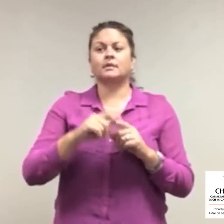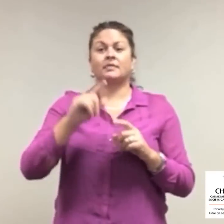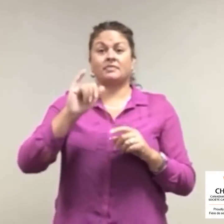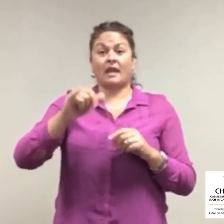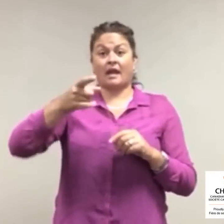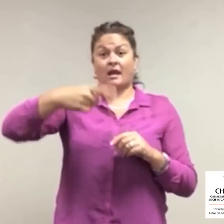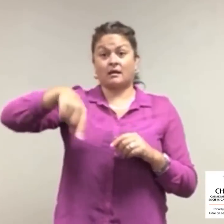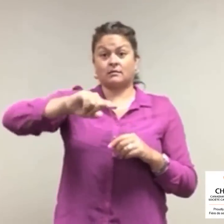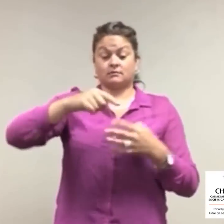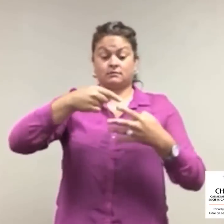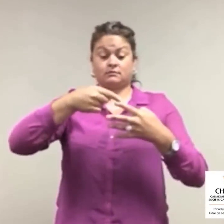other means.